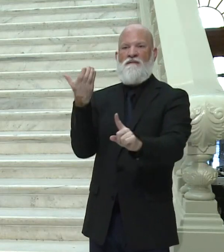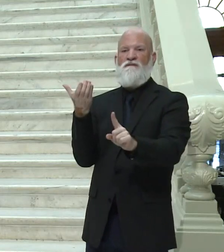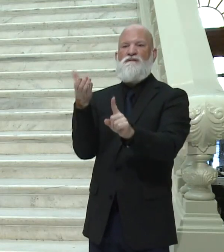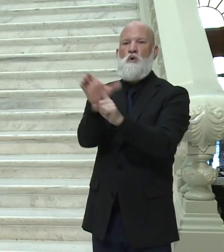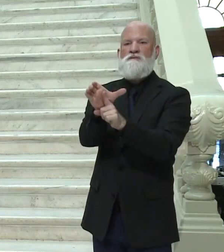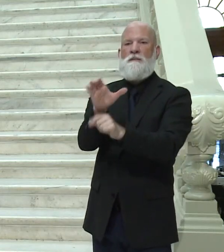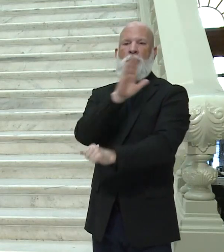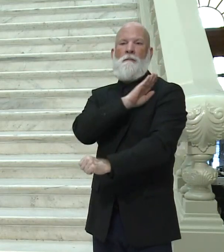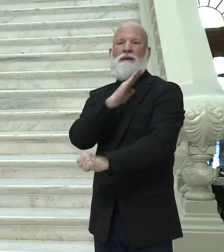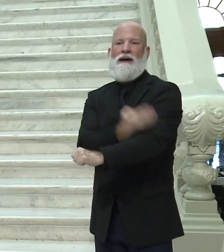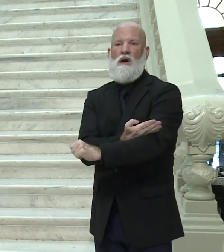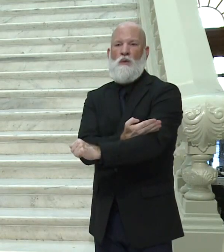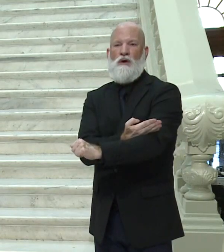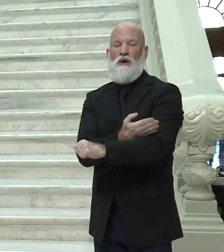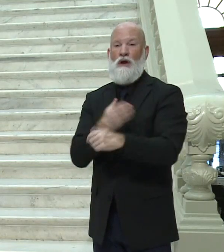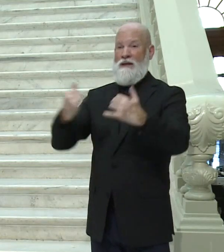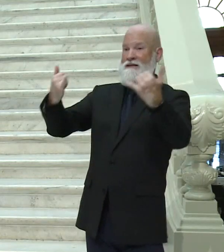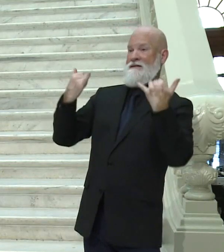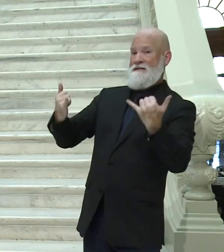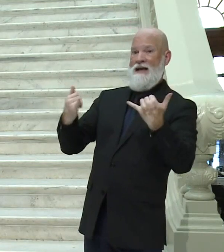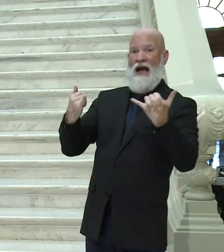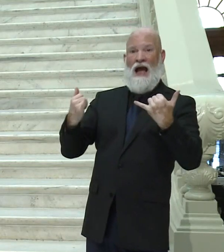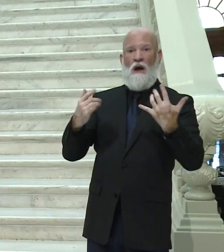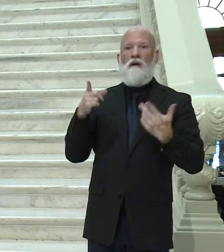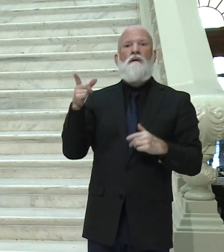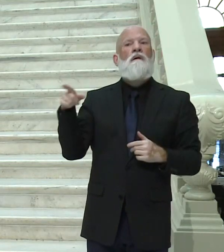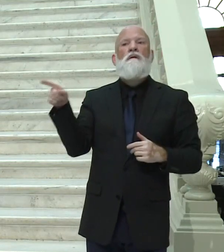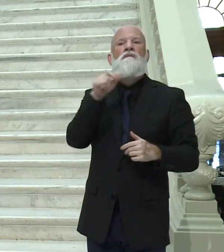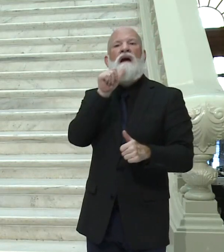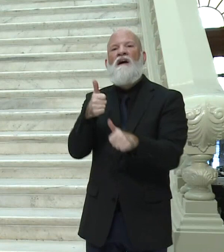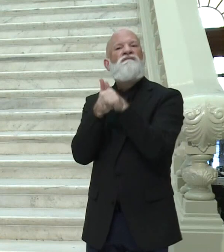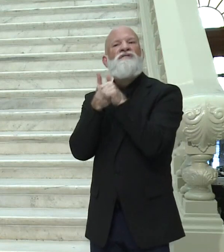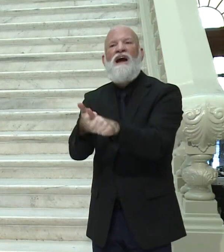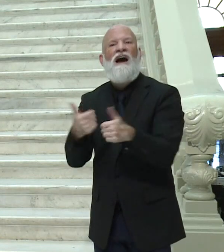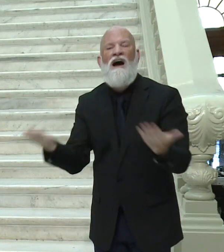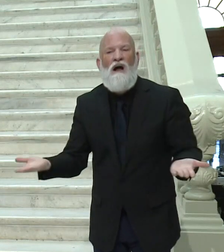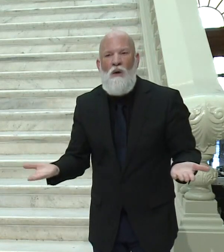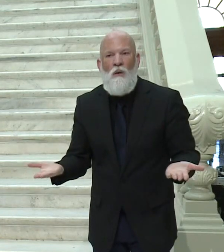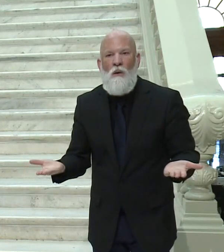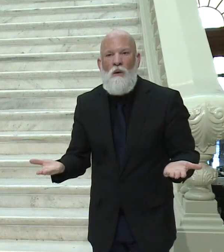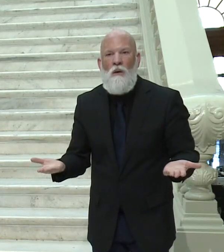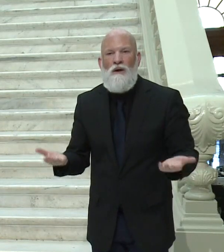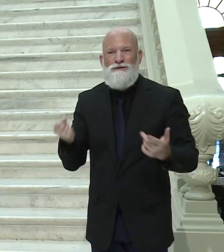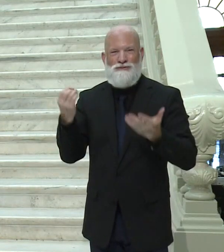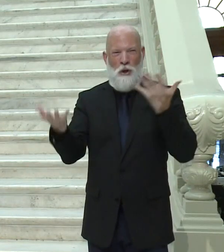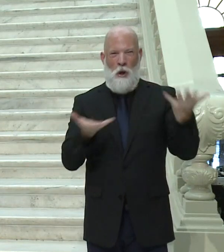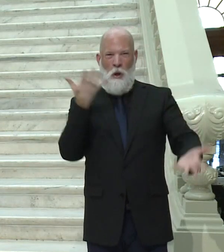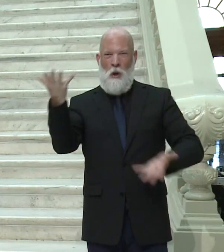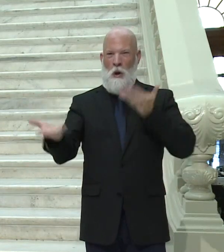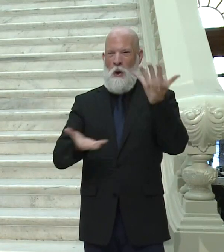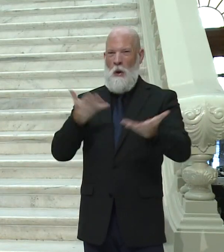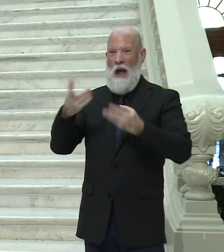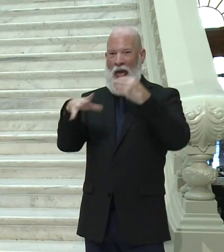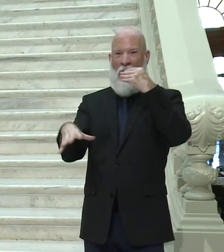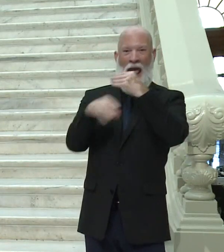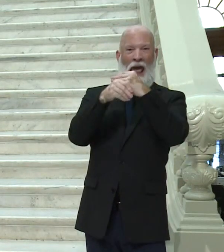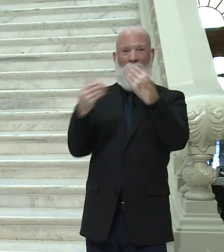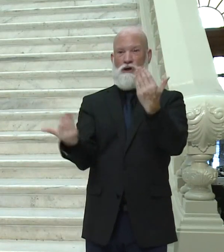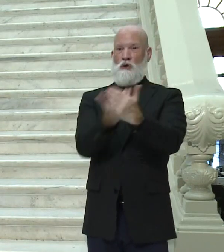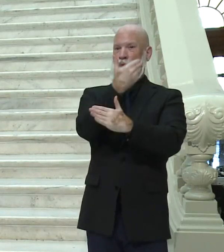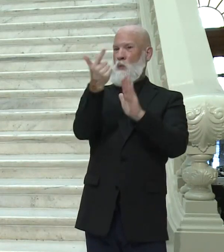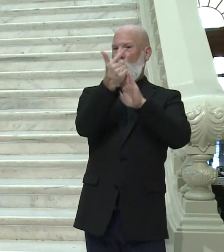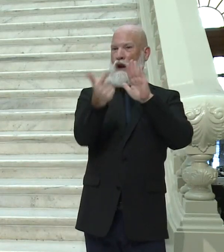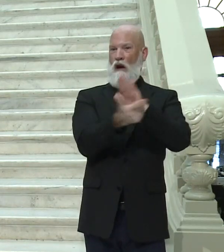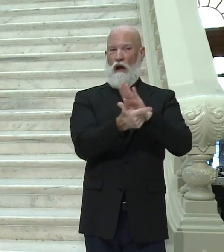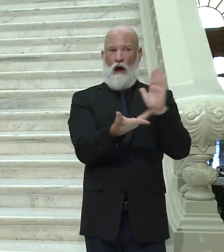they now have not been doing that. So to add another mandate that's not going to be enforced in communities